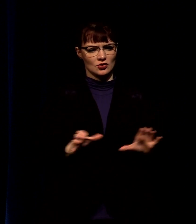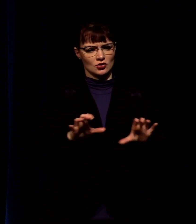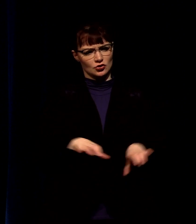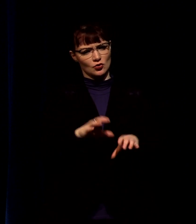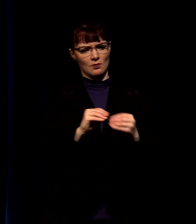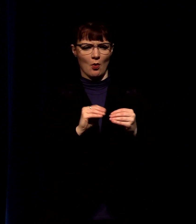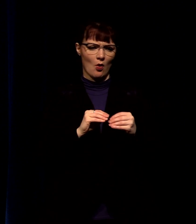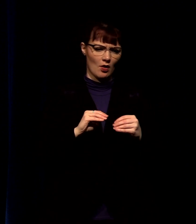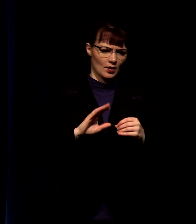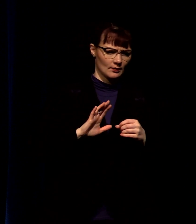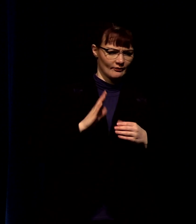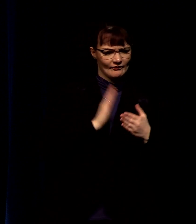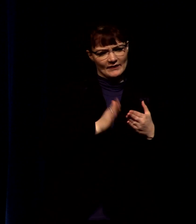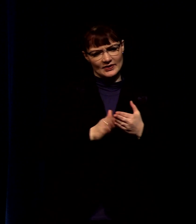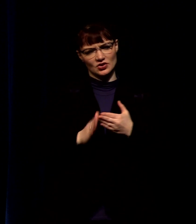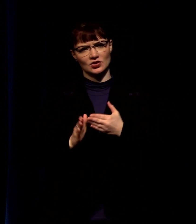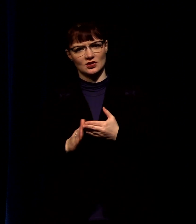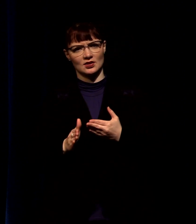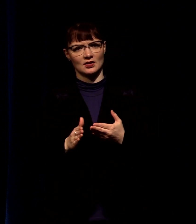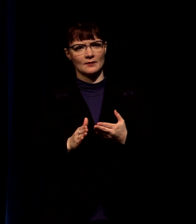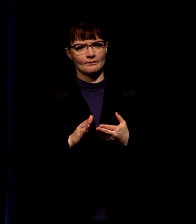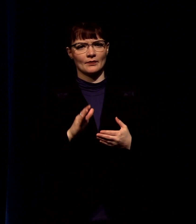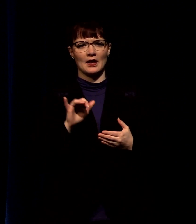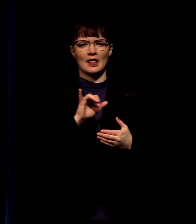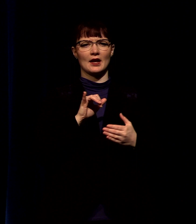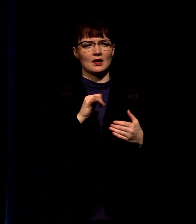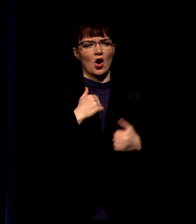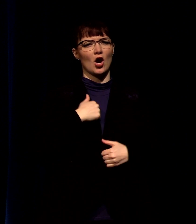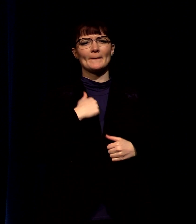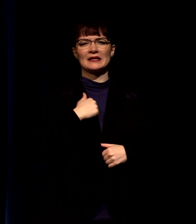get it done it literally is another word for army